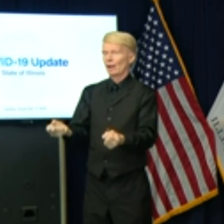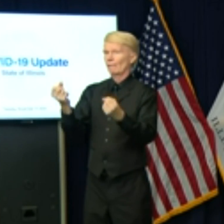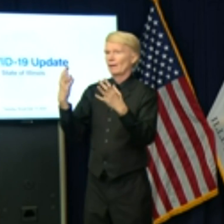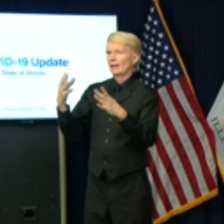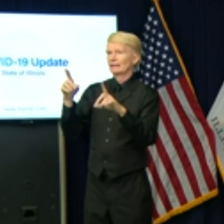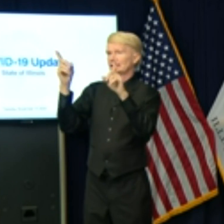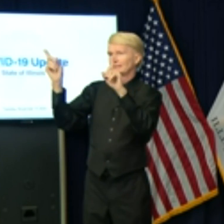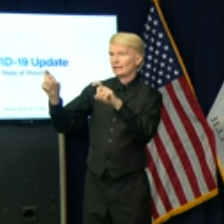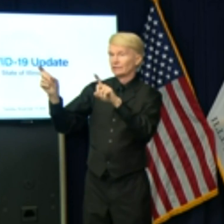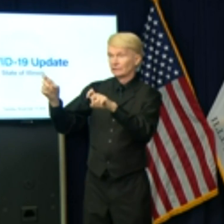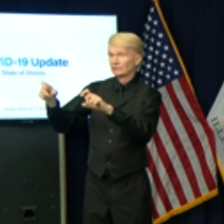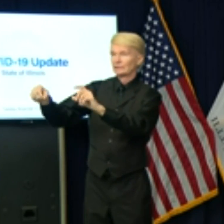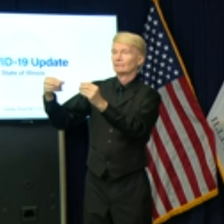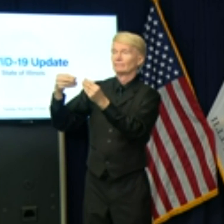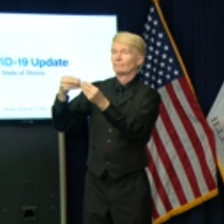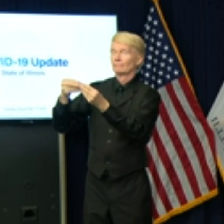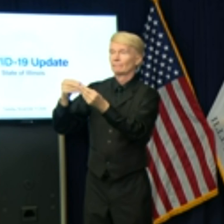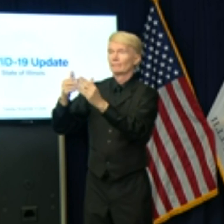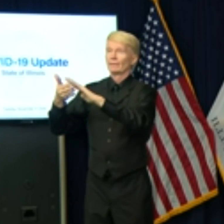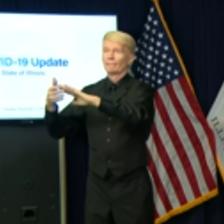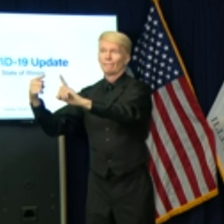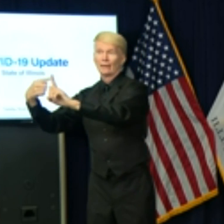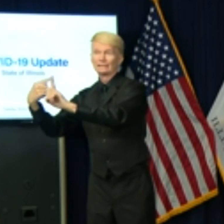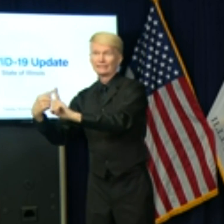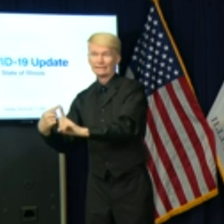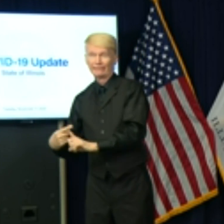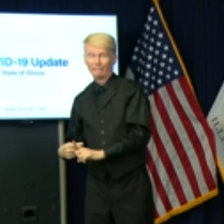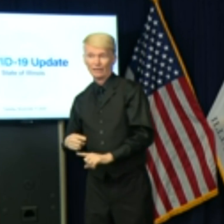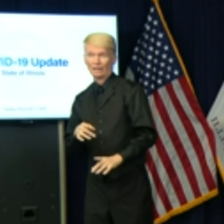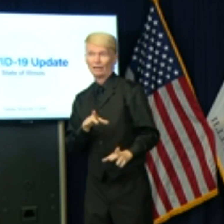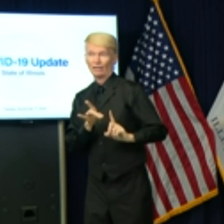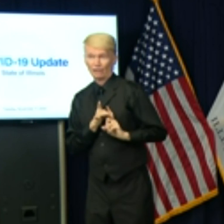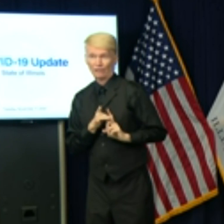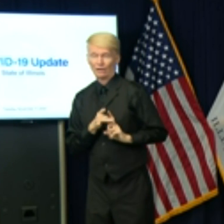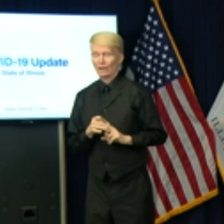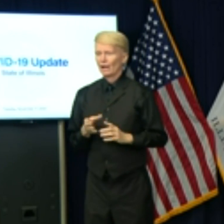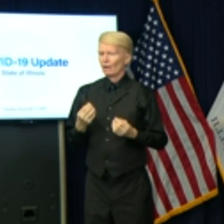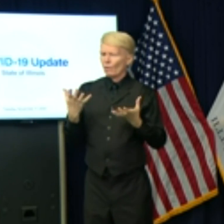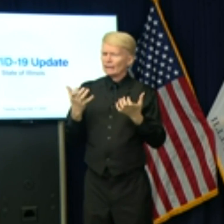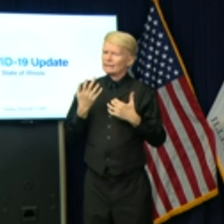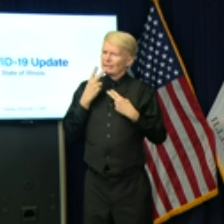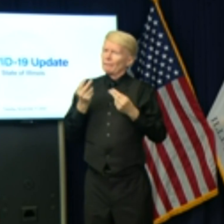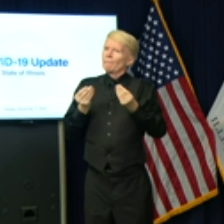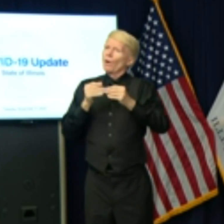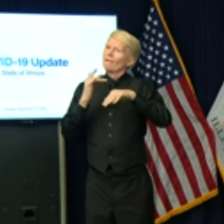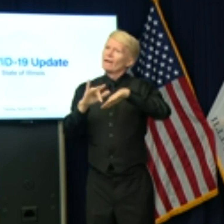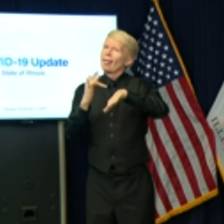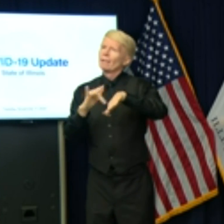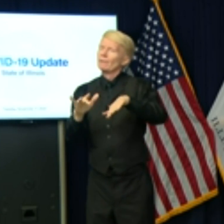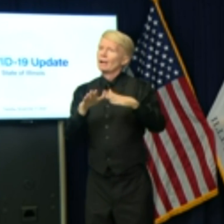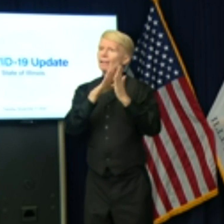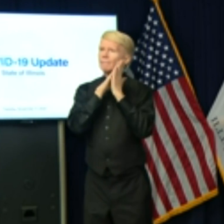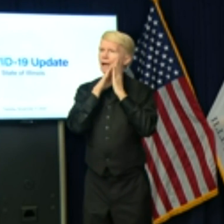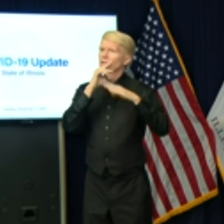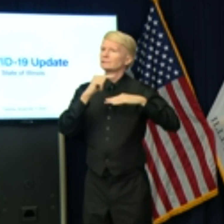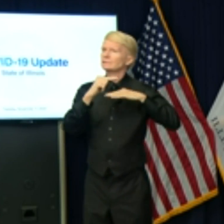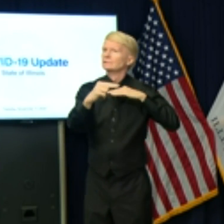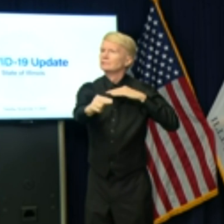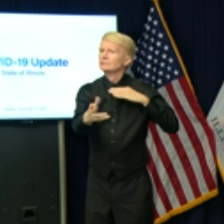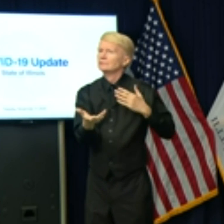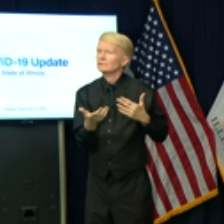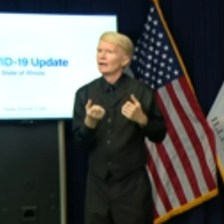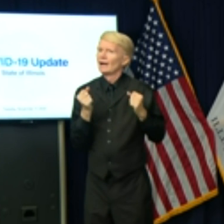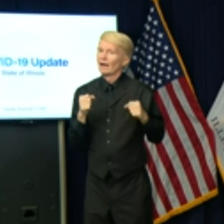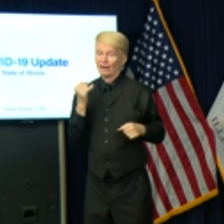We're looking to see that there's increased availability of beds in the hospitals. So we will create the new